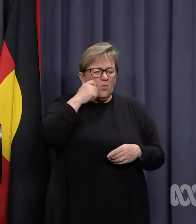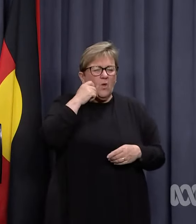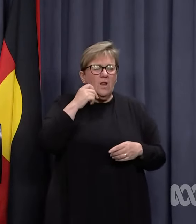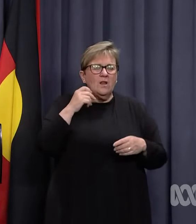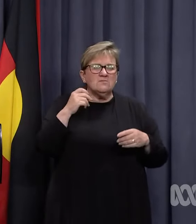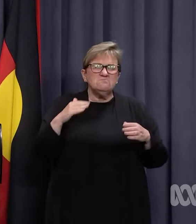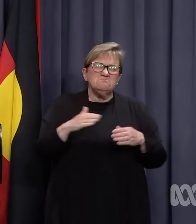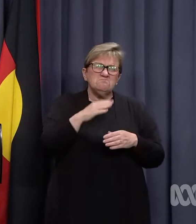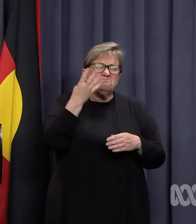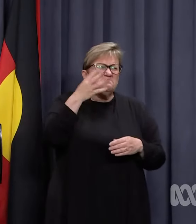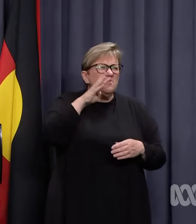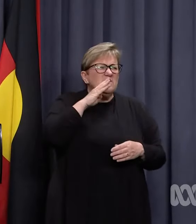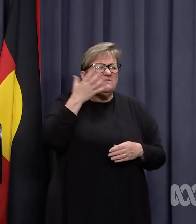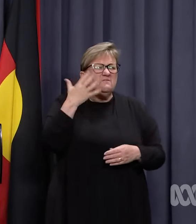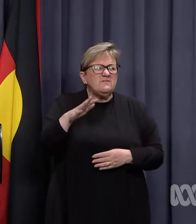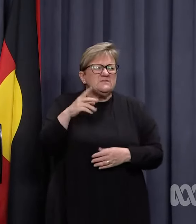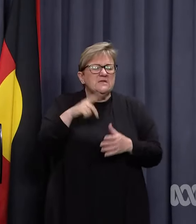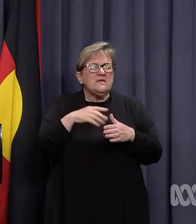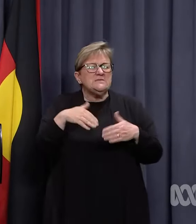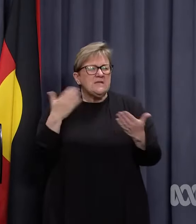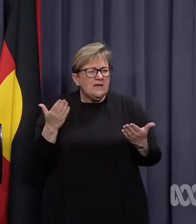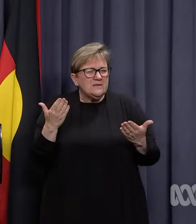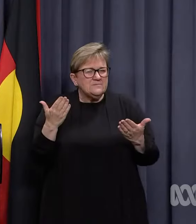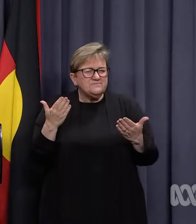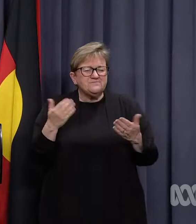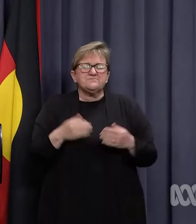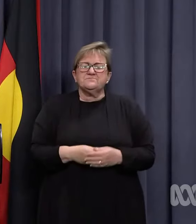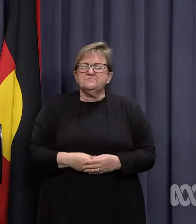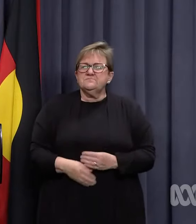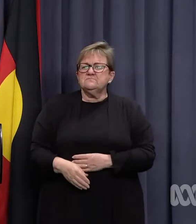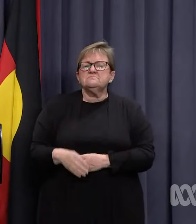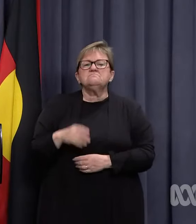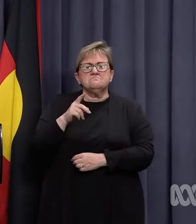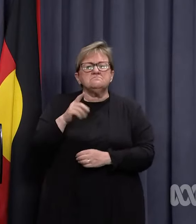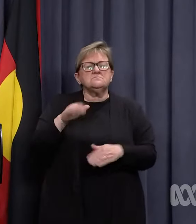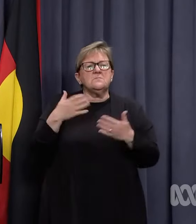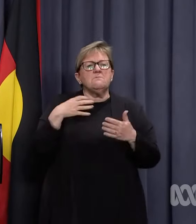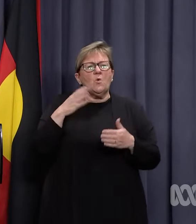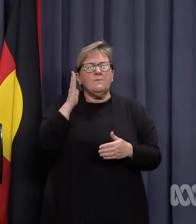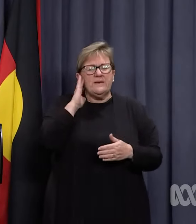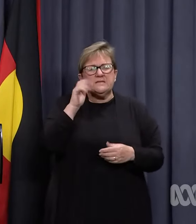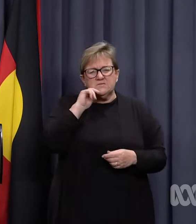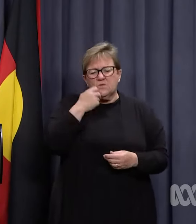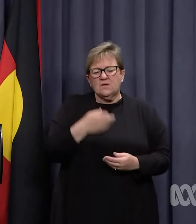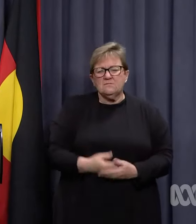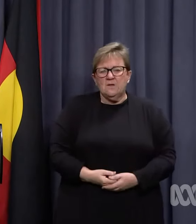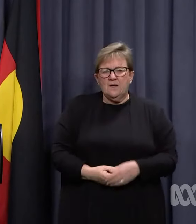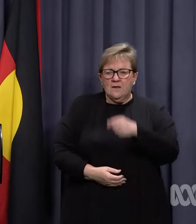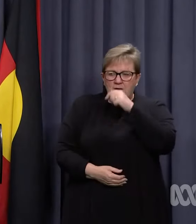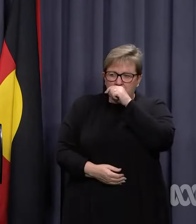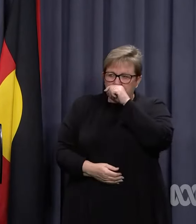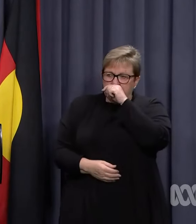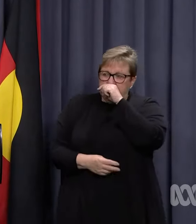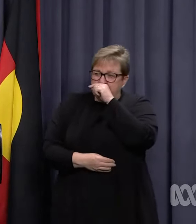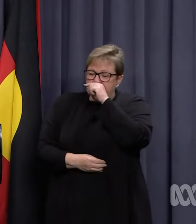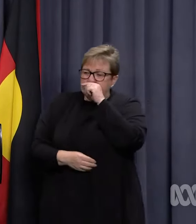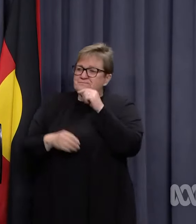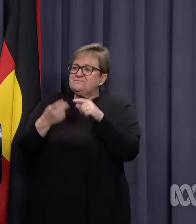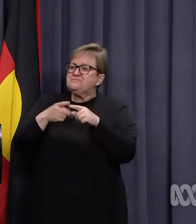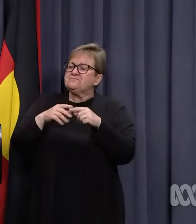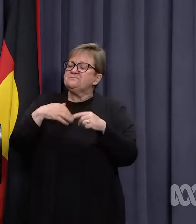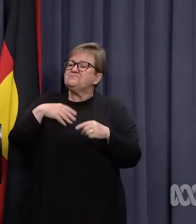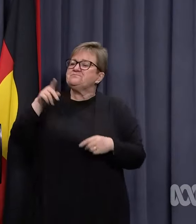expect to peak at about 450 per day at the peak, that will provide more beds for those patients. Are you still expecting that peak